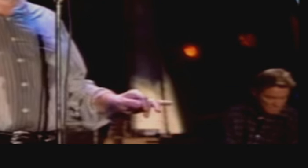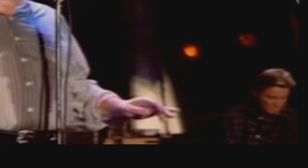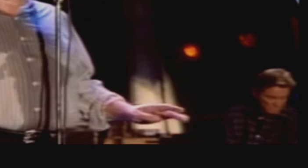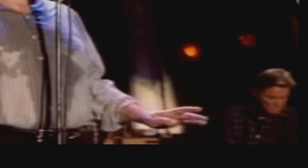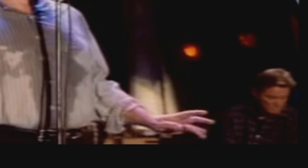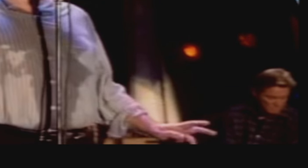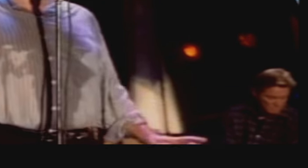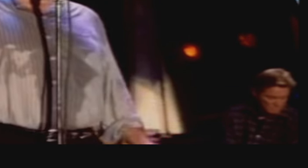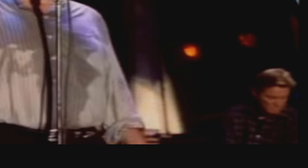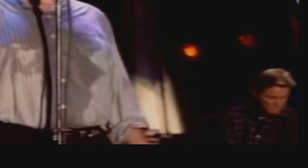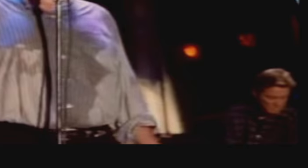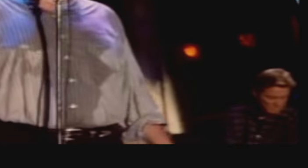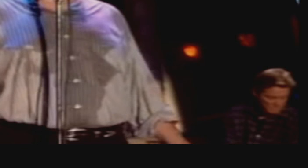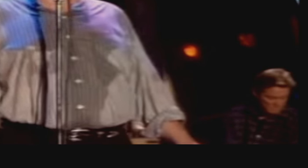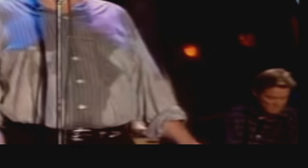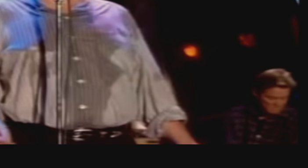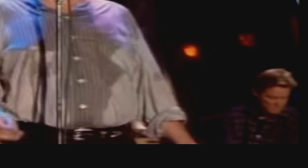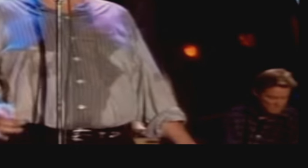key even